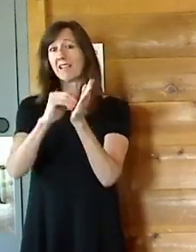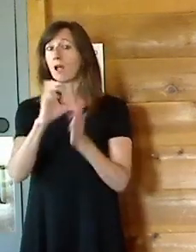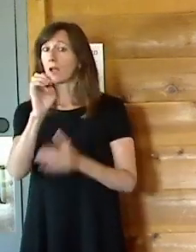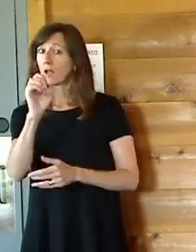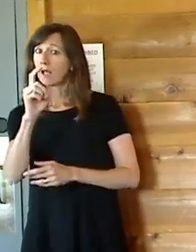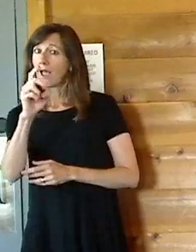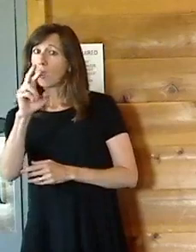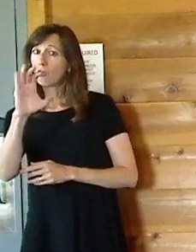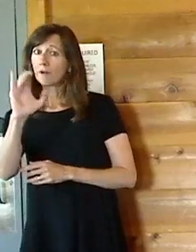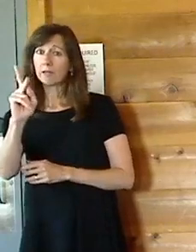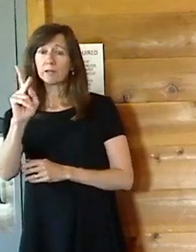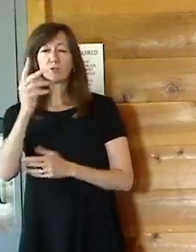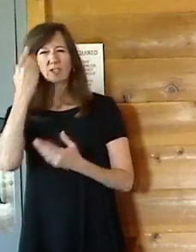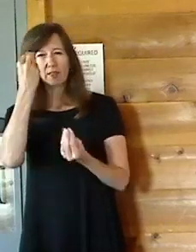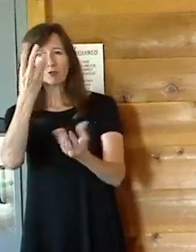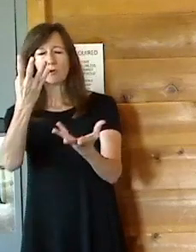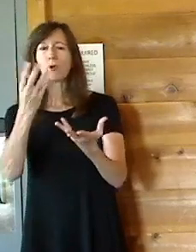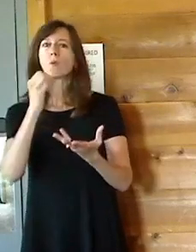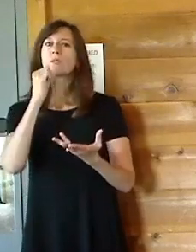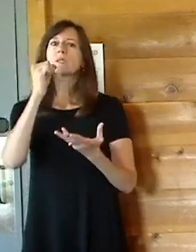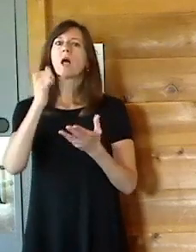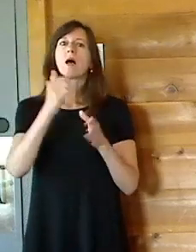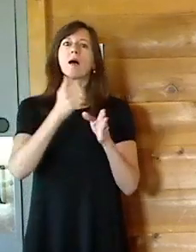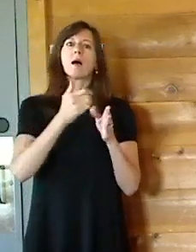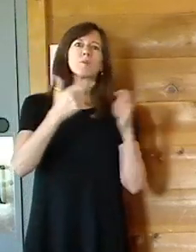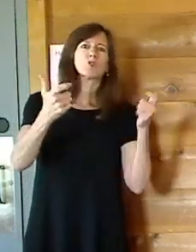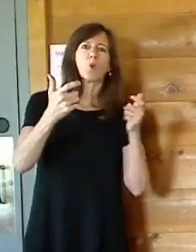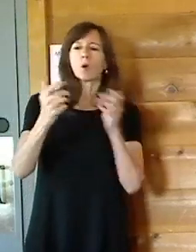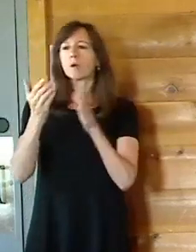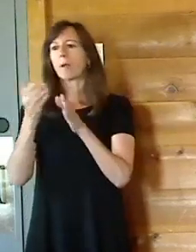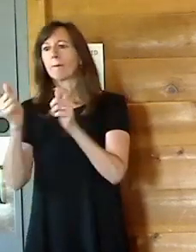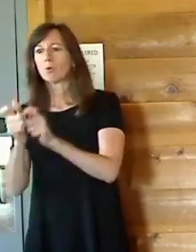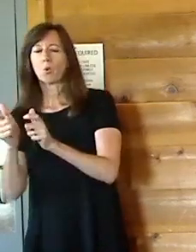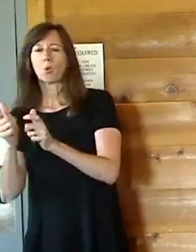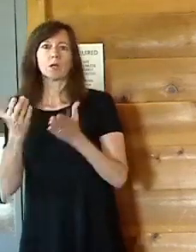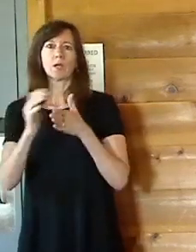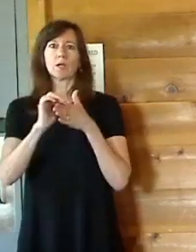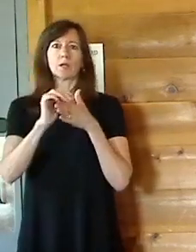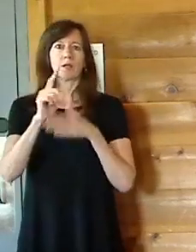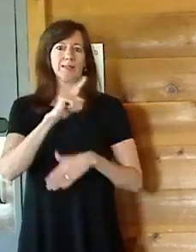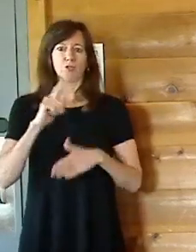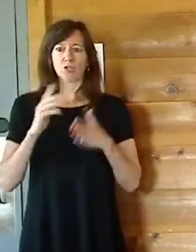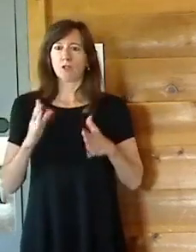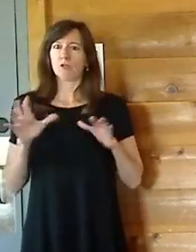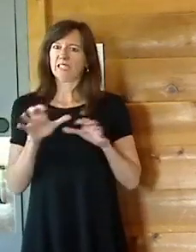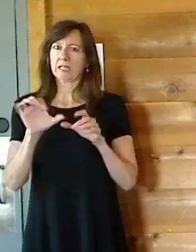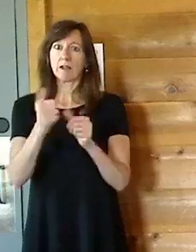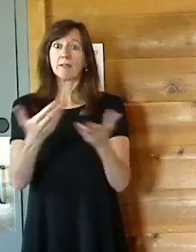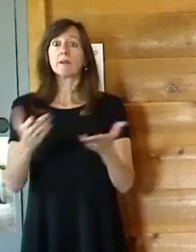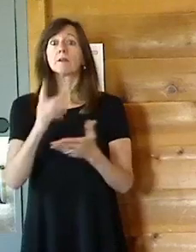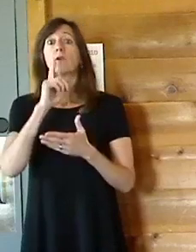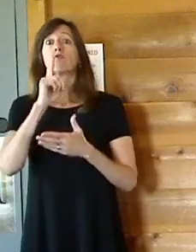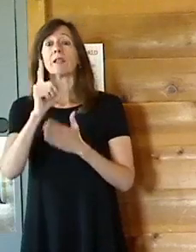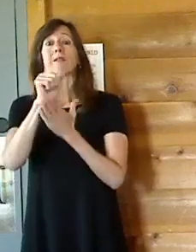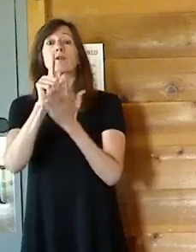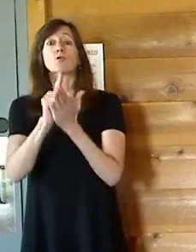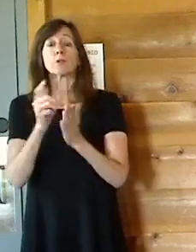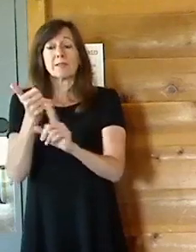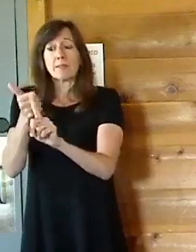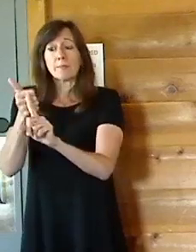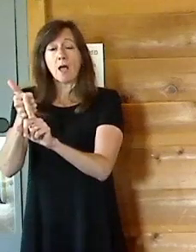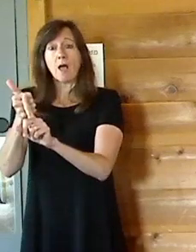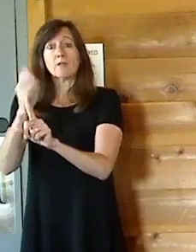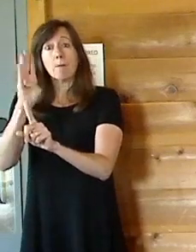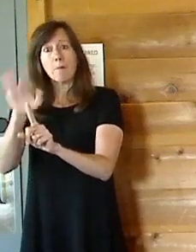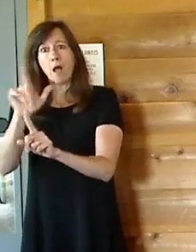the majority or minority of the legislature that did anything. It is, in fact, the county attorney who, by law and charter, is required to